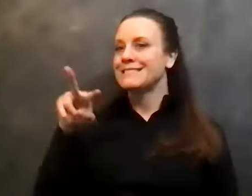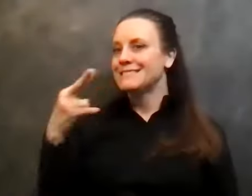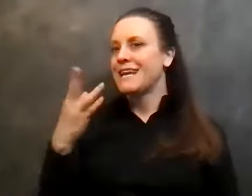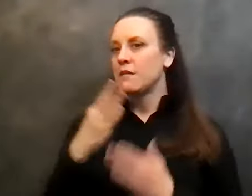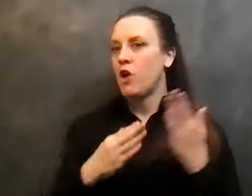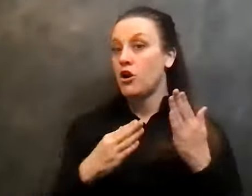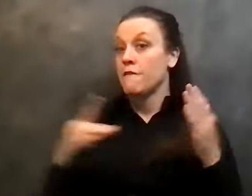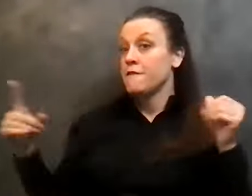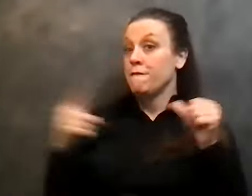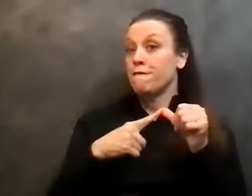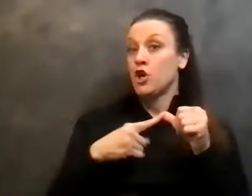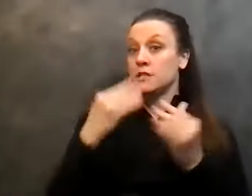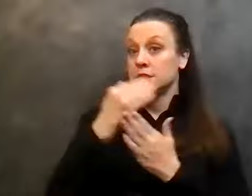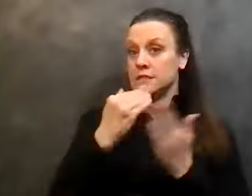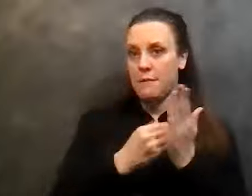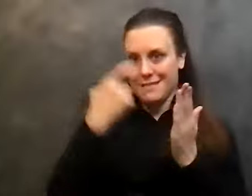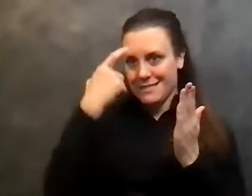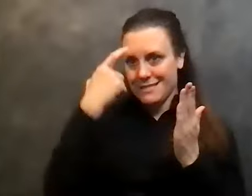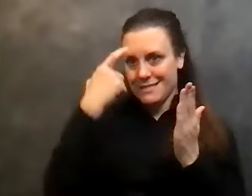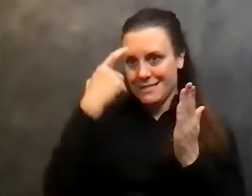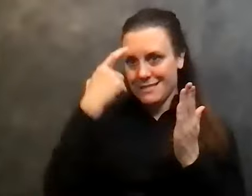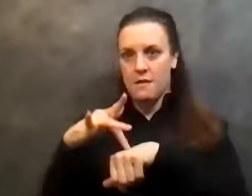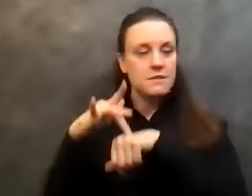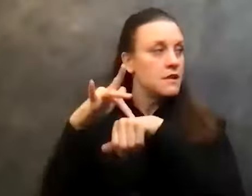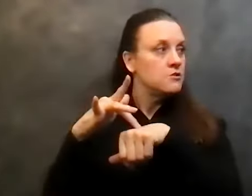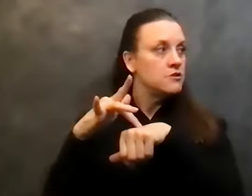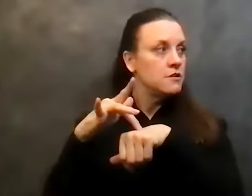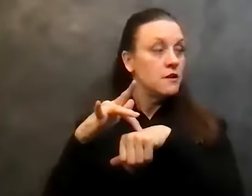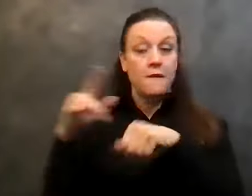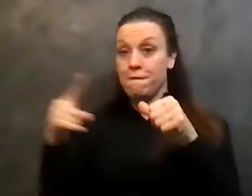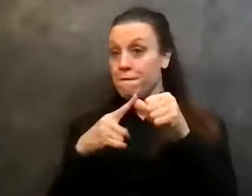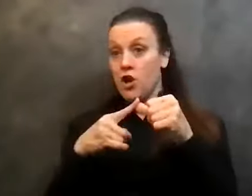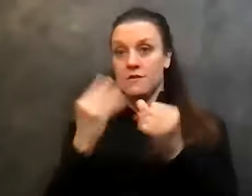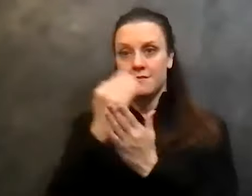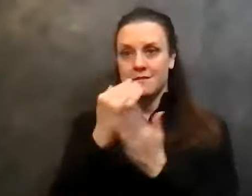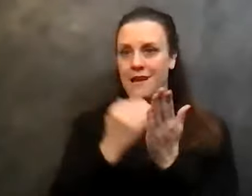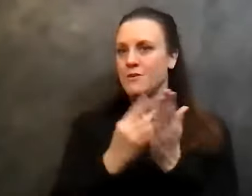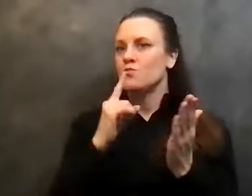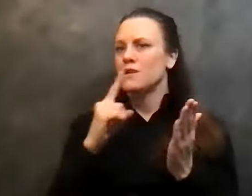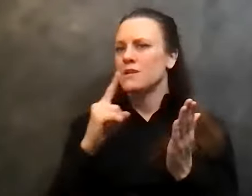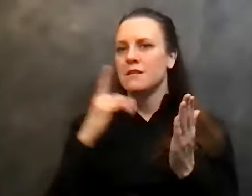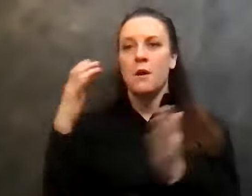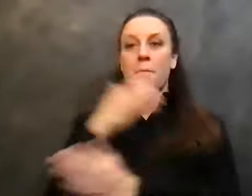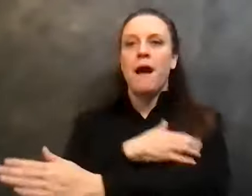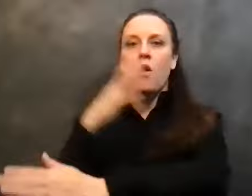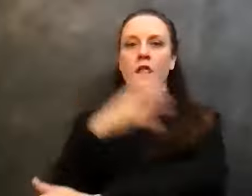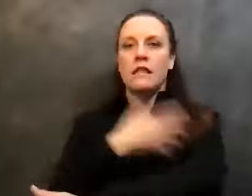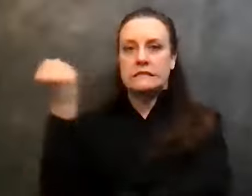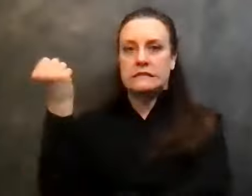step is the mental obsession. The second part of the first step really is the powerlessness that we admit